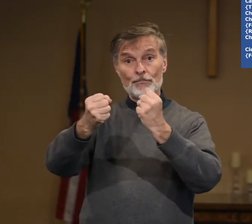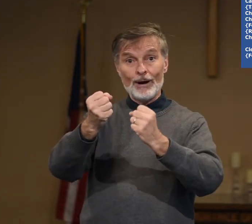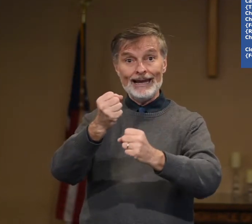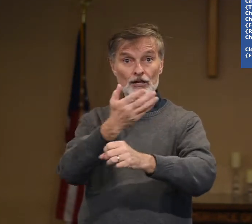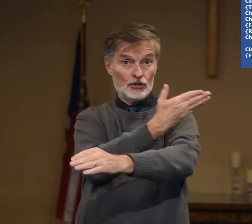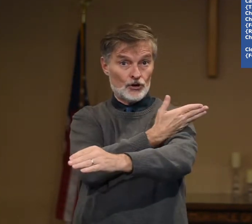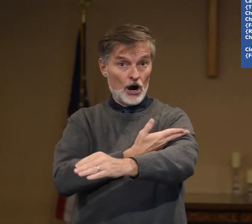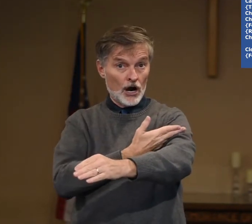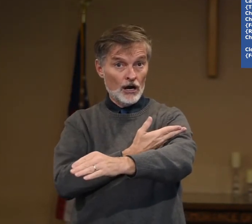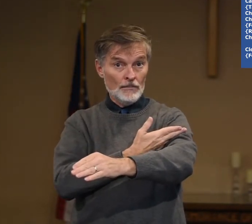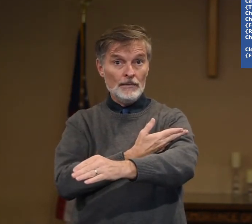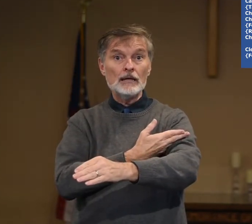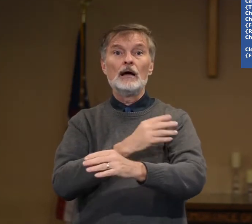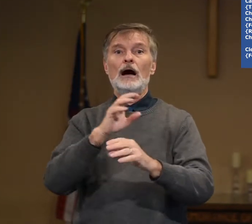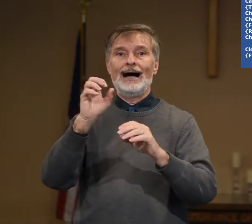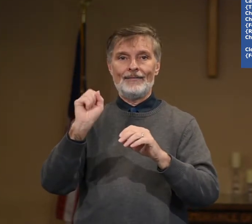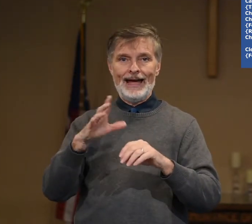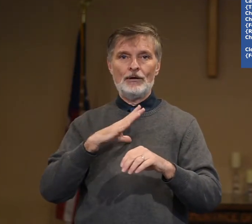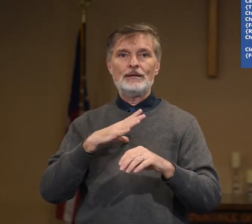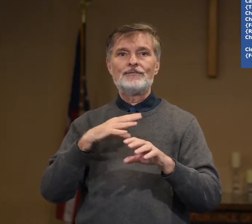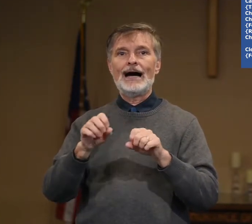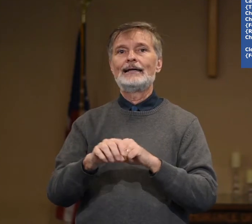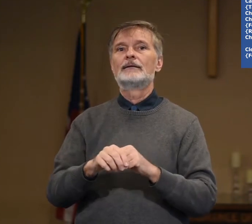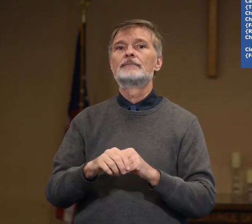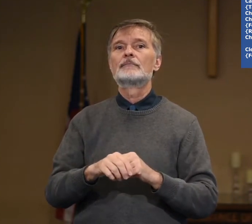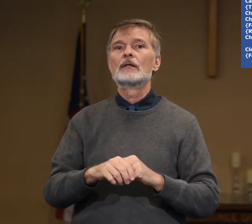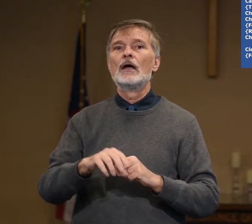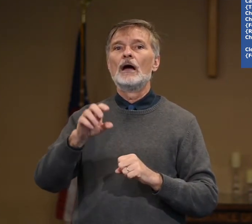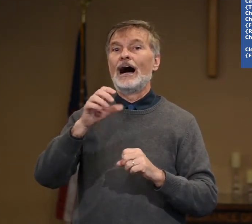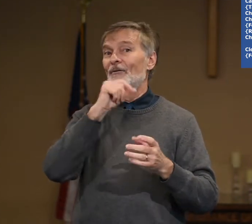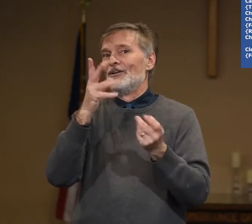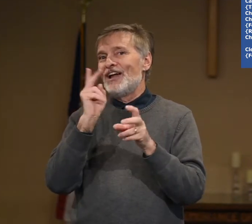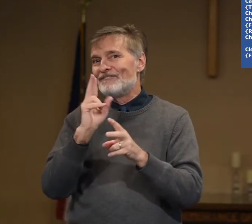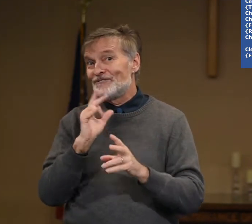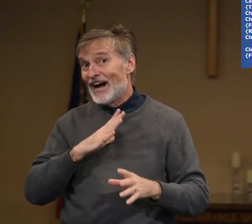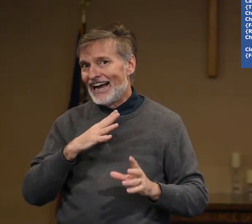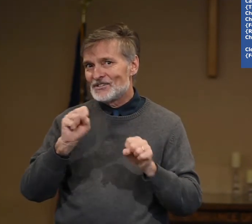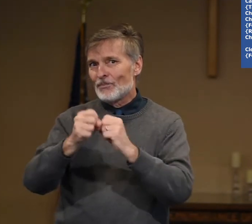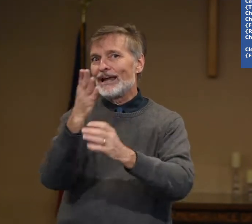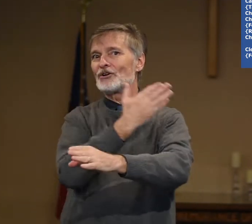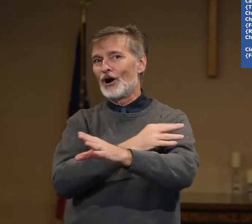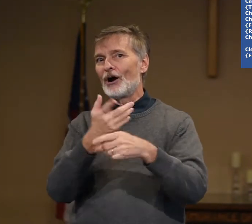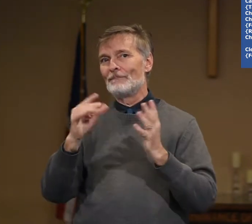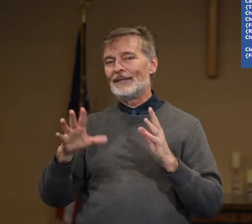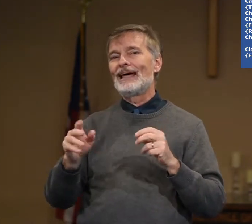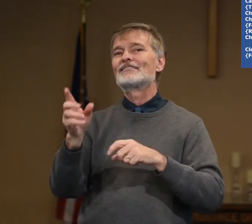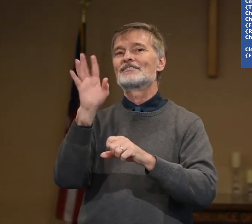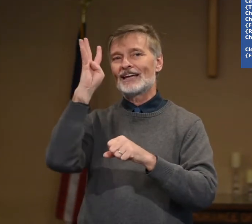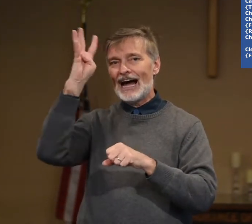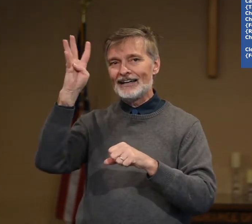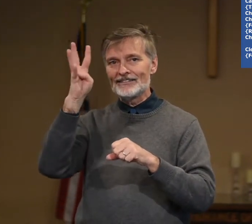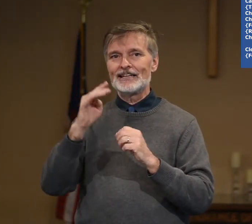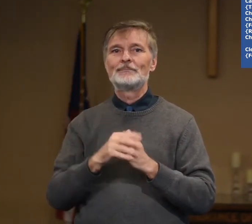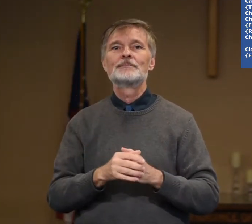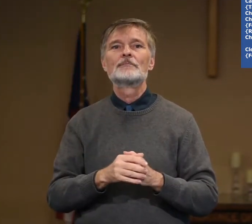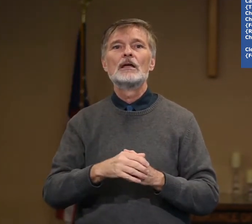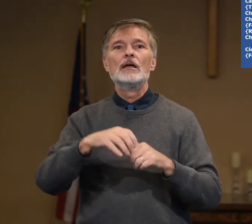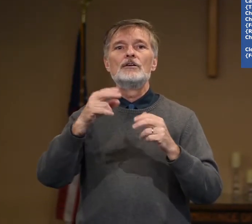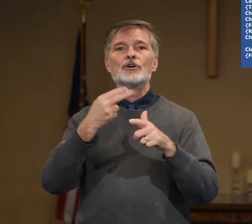break your arm. That would be fine. I will not find to break your arm, but that's the concept. So